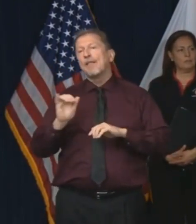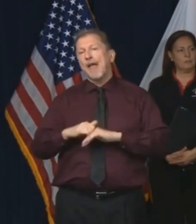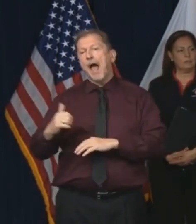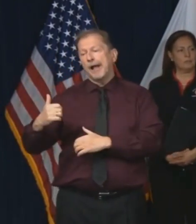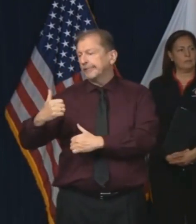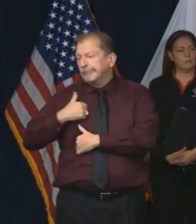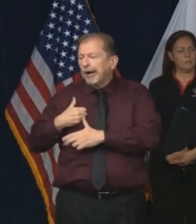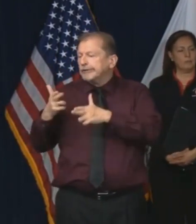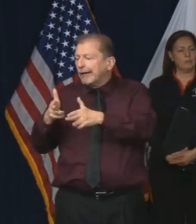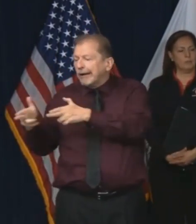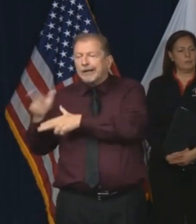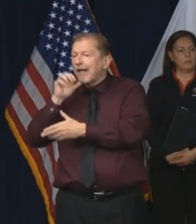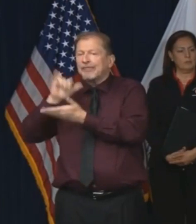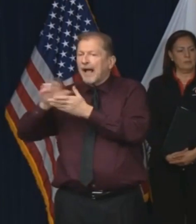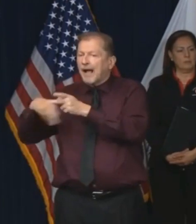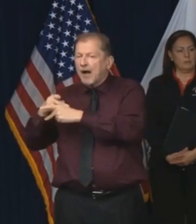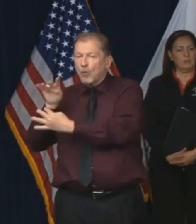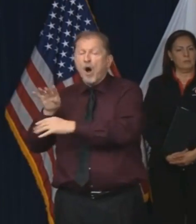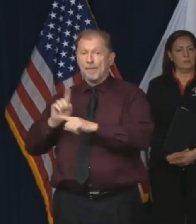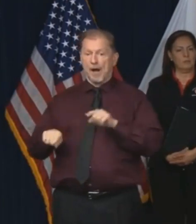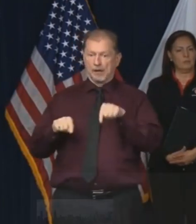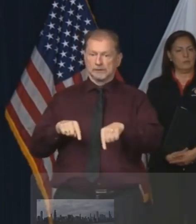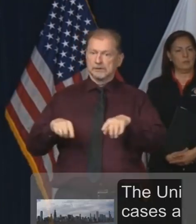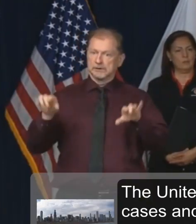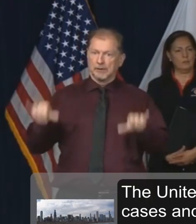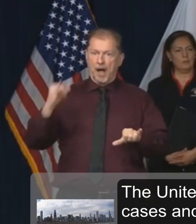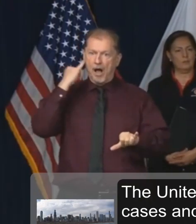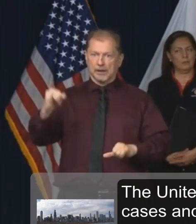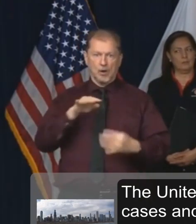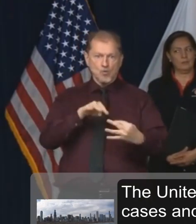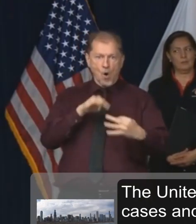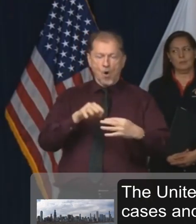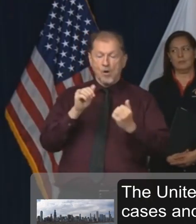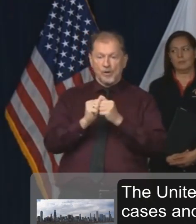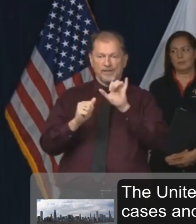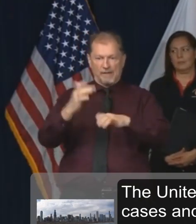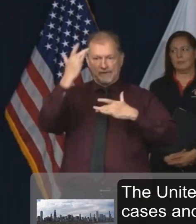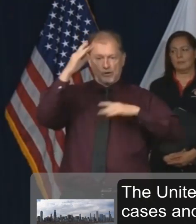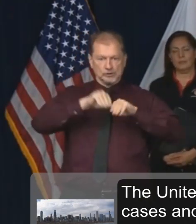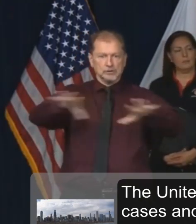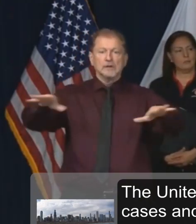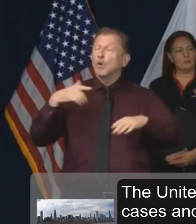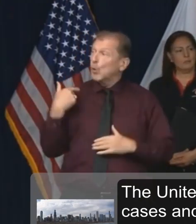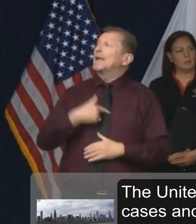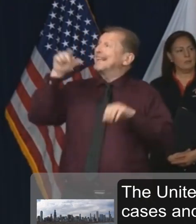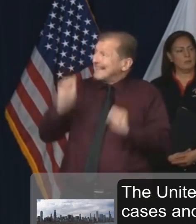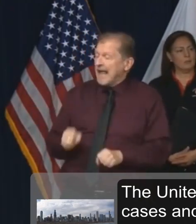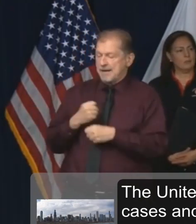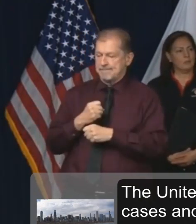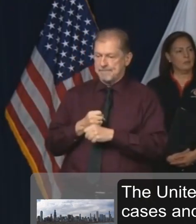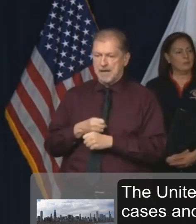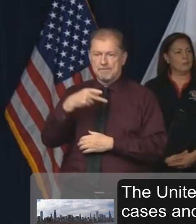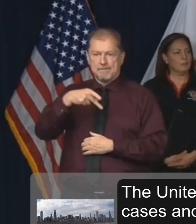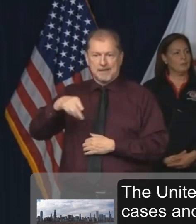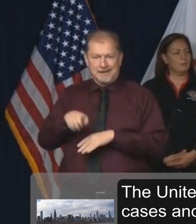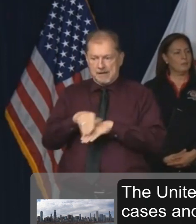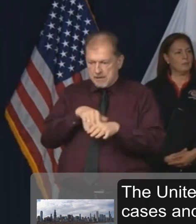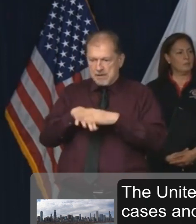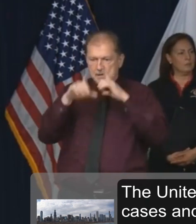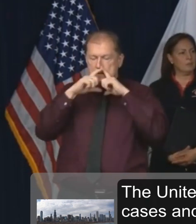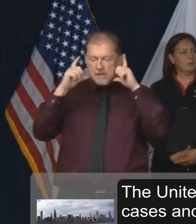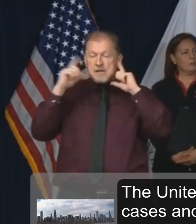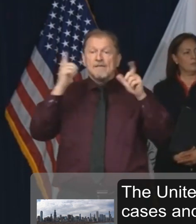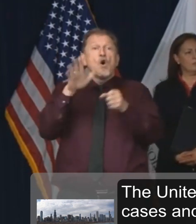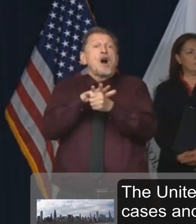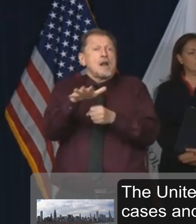ever had before against a virus. But we are at war. And we have the ability to produce PPE in this country and distribute it so that